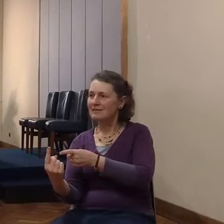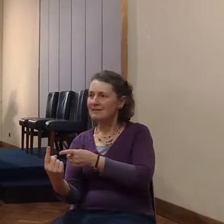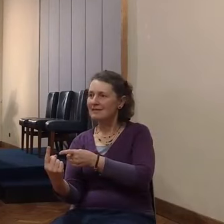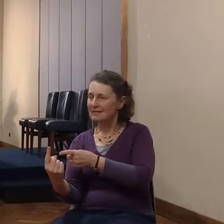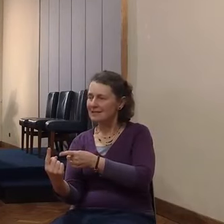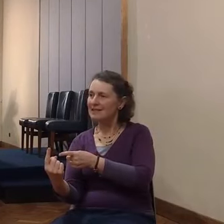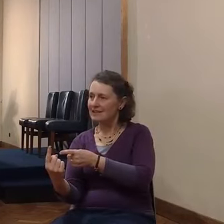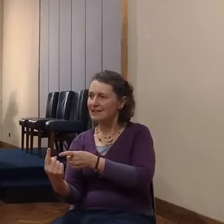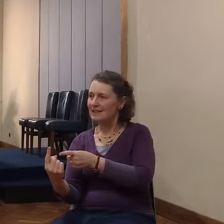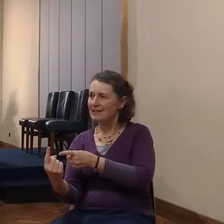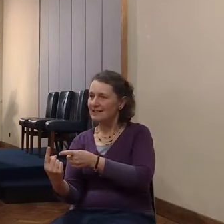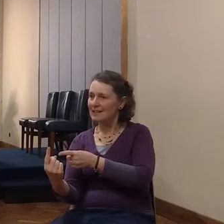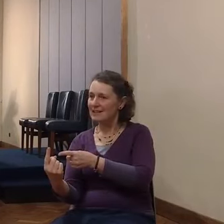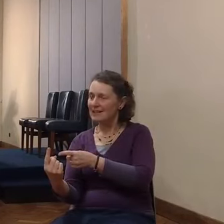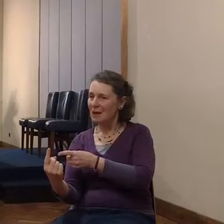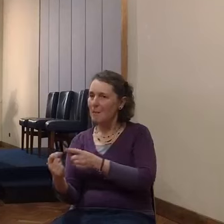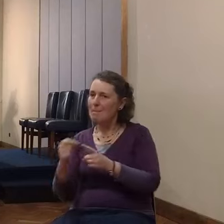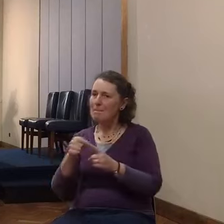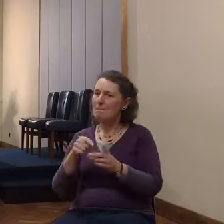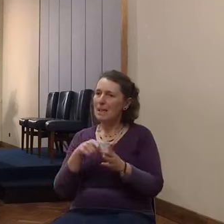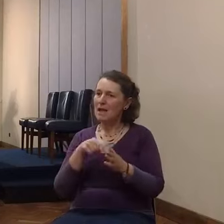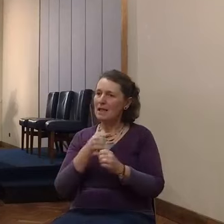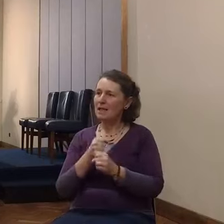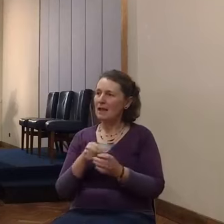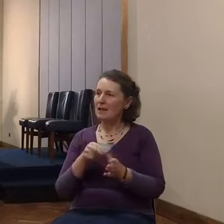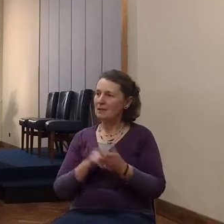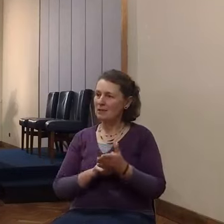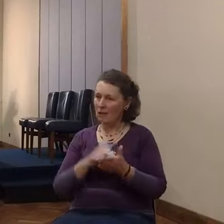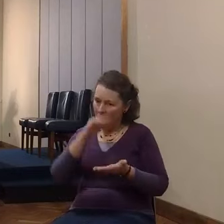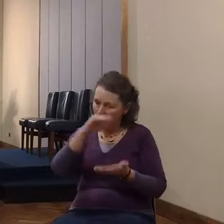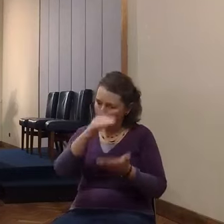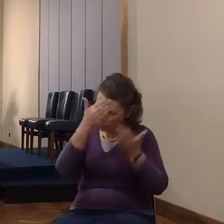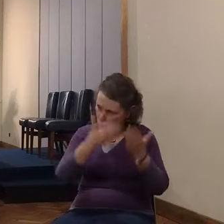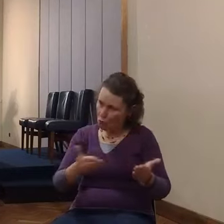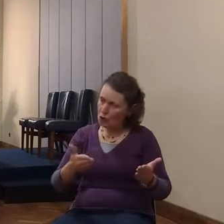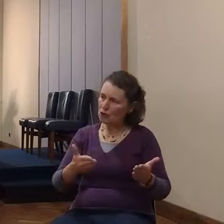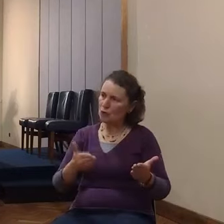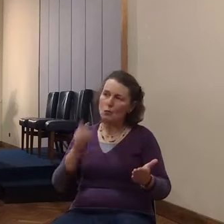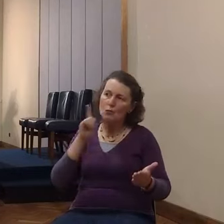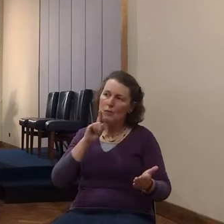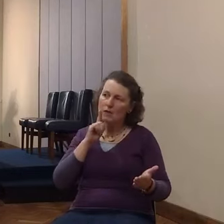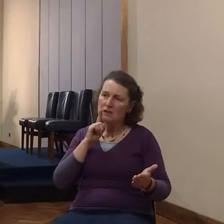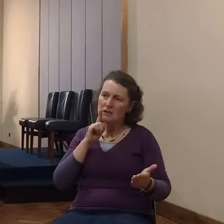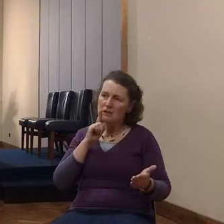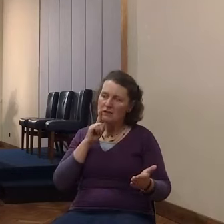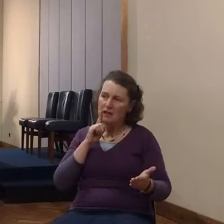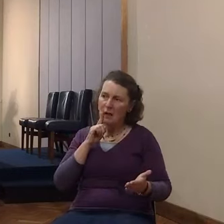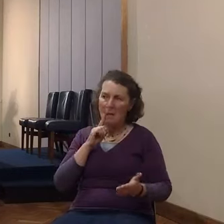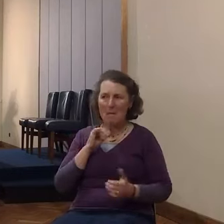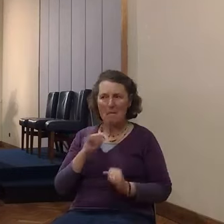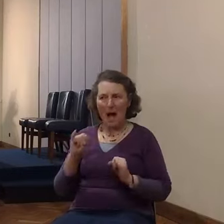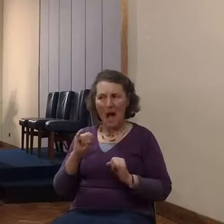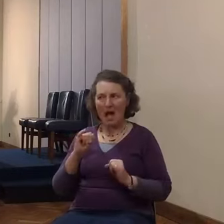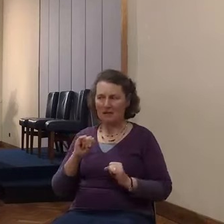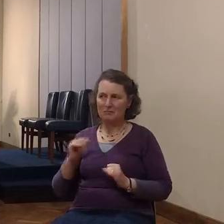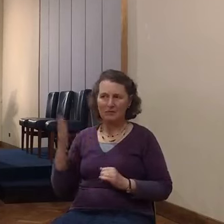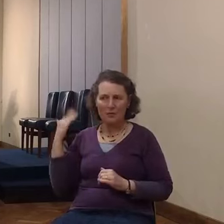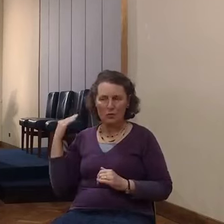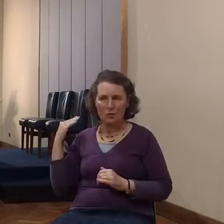a patron woman with a bad background is a mighty converse by the power